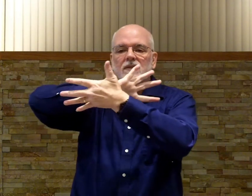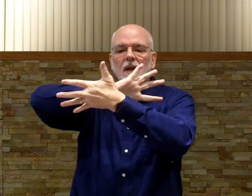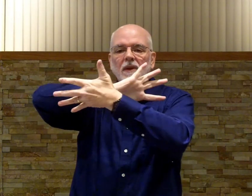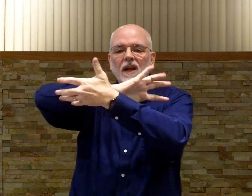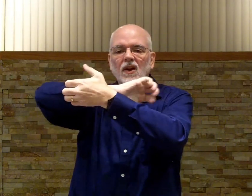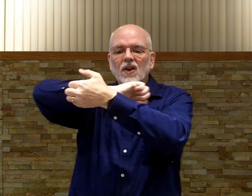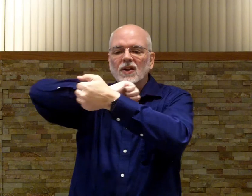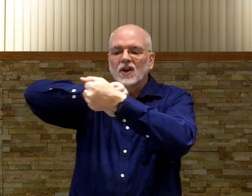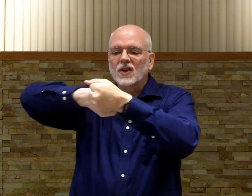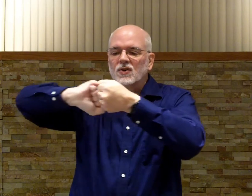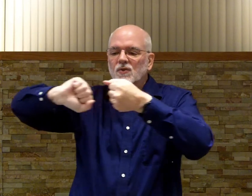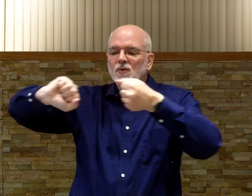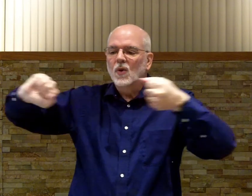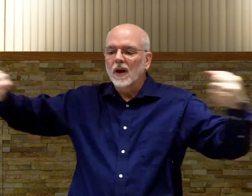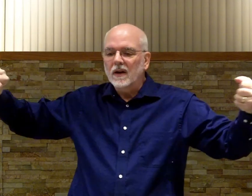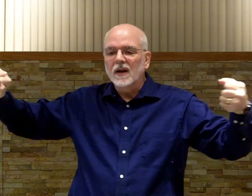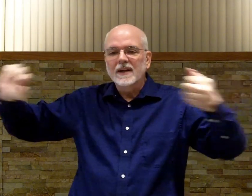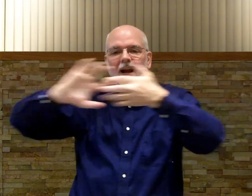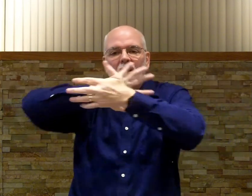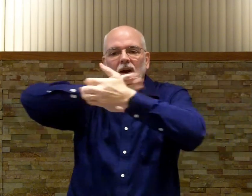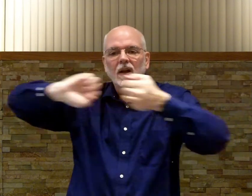of something here and you're just going to destroy it. You're going to tear it.